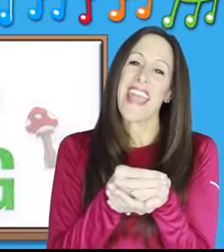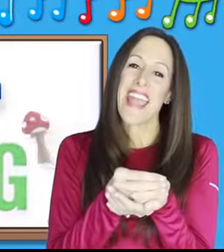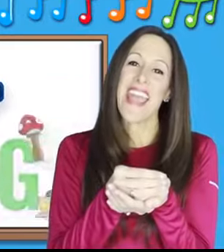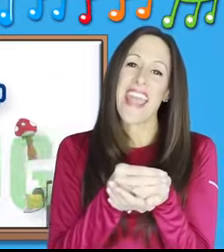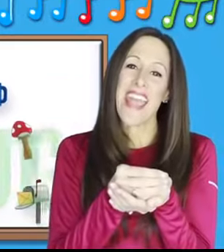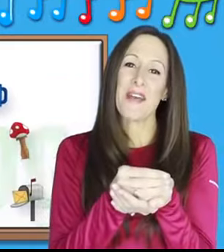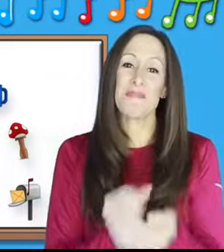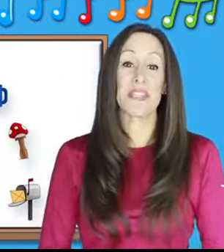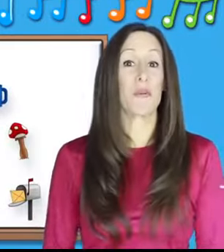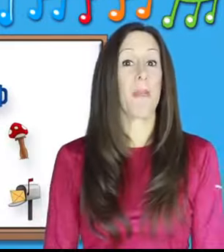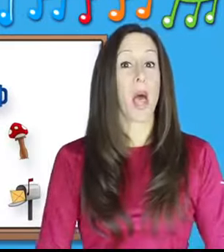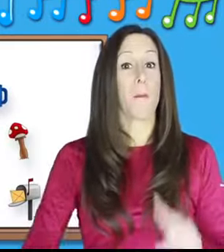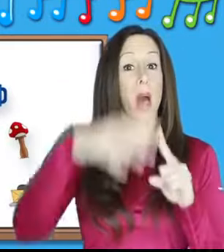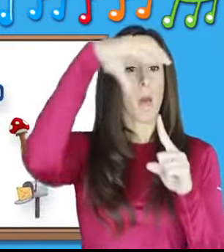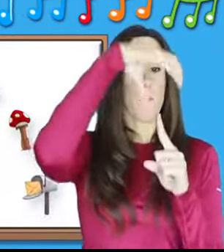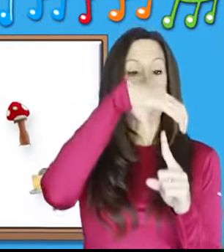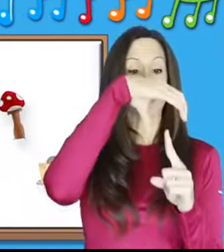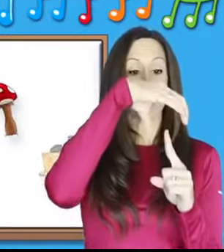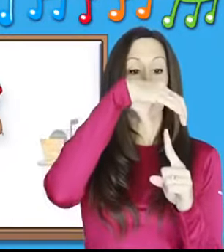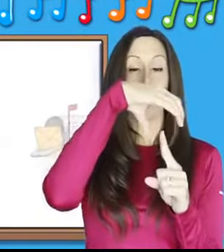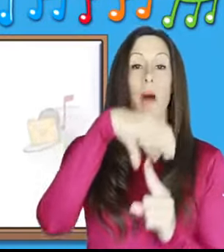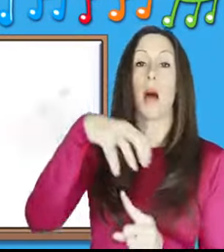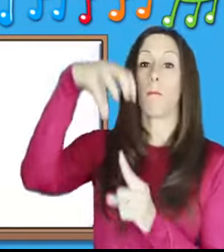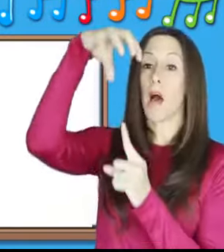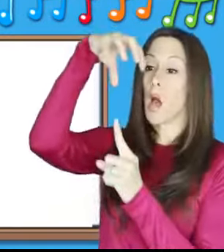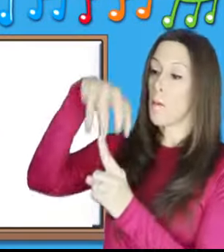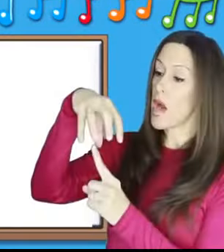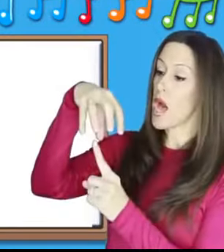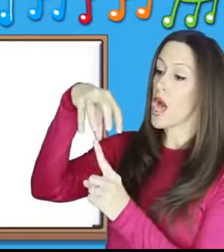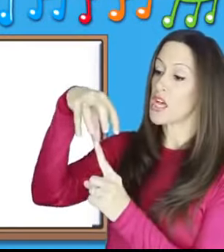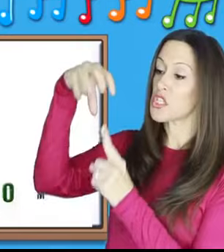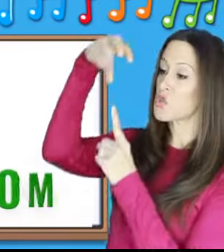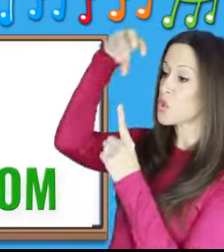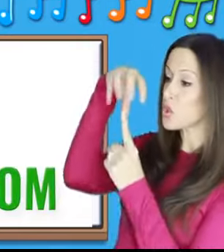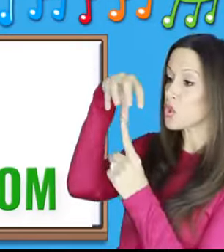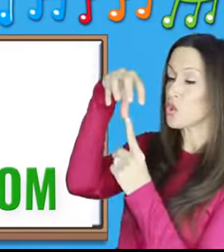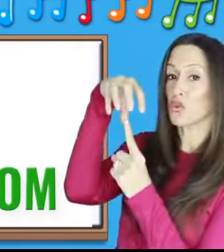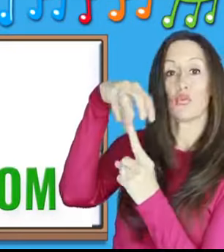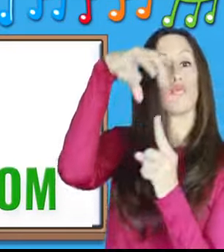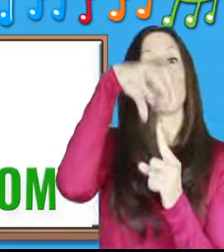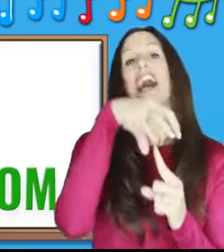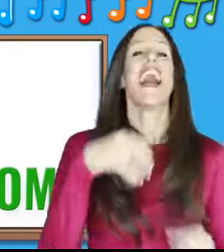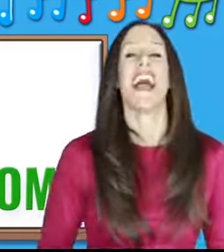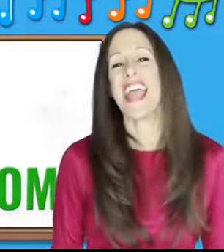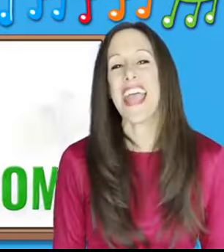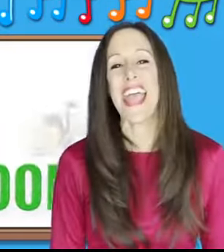is for m-m-mushroom M-m-mushroom M